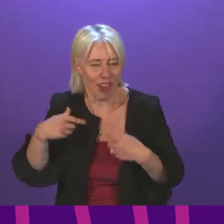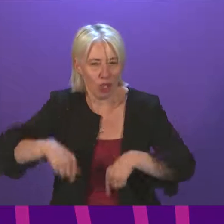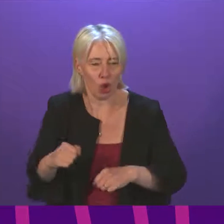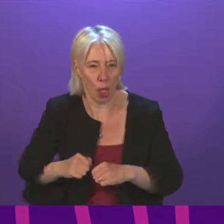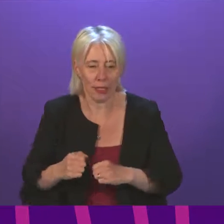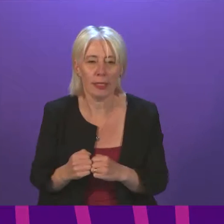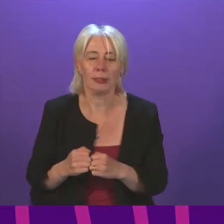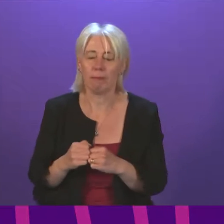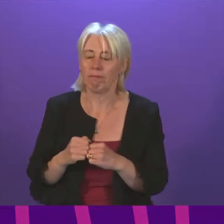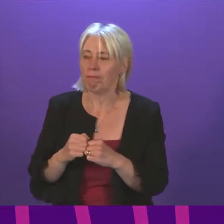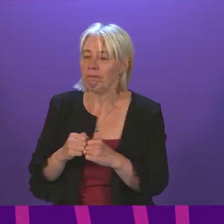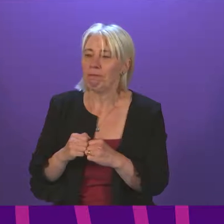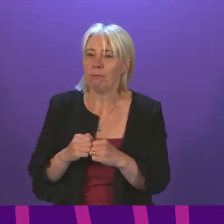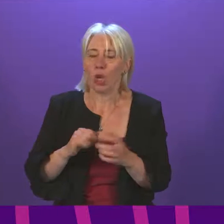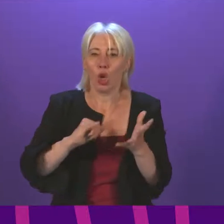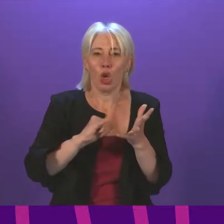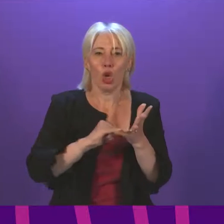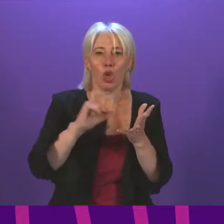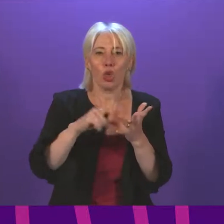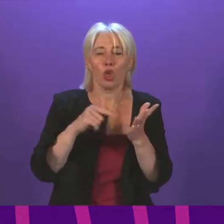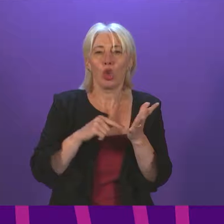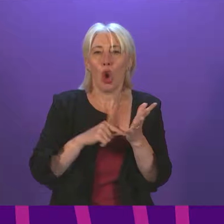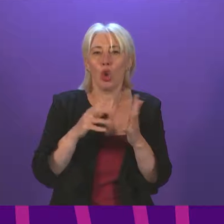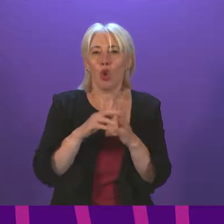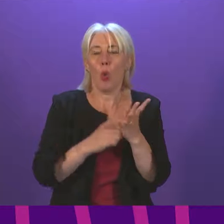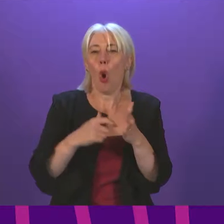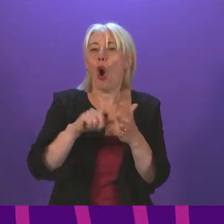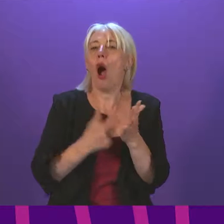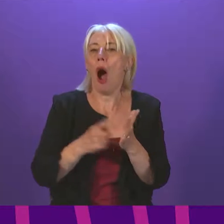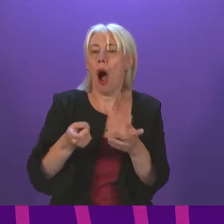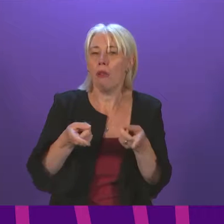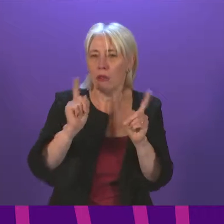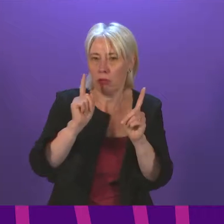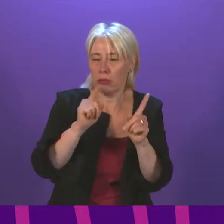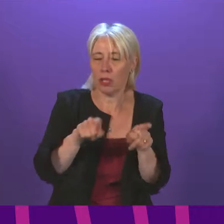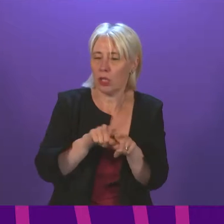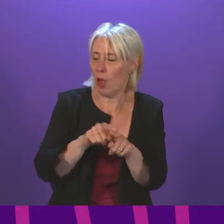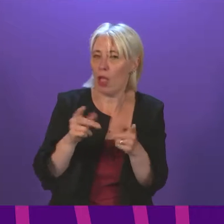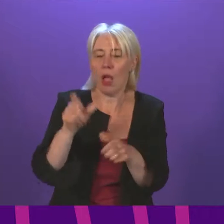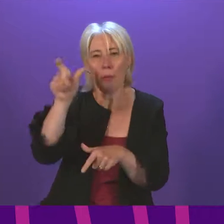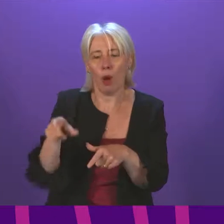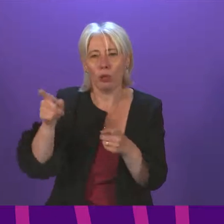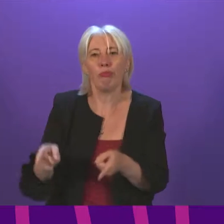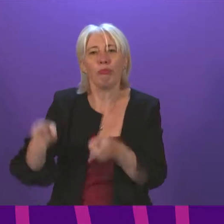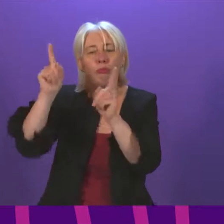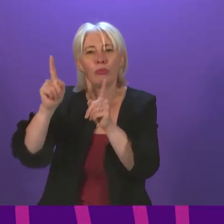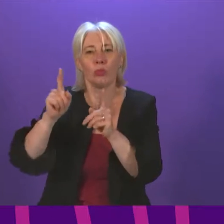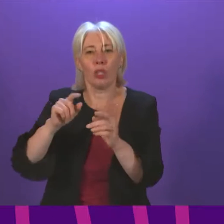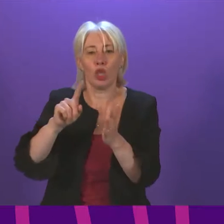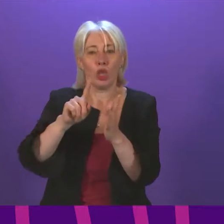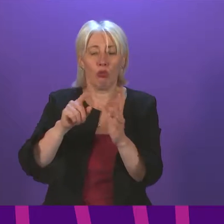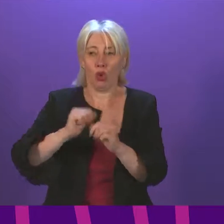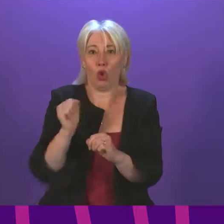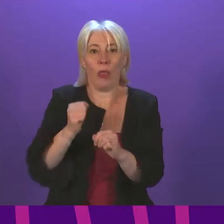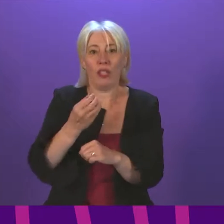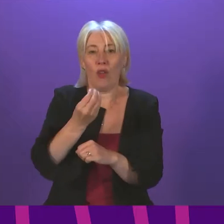comments by Scott Walker have been echoed by comments also by James Withers, the Chief Executive of Scotland Food